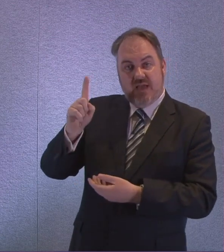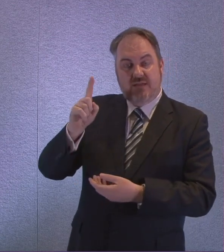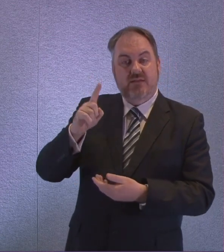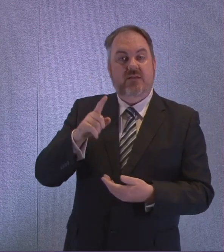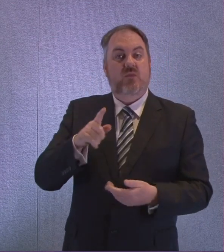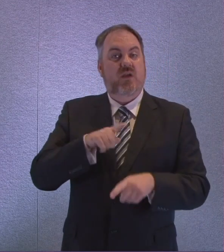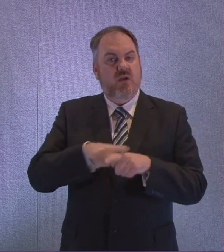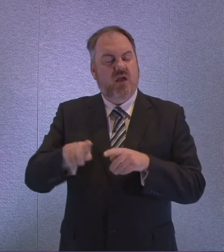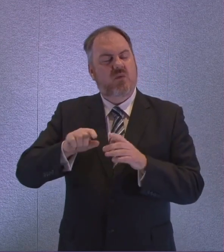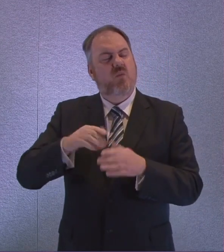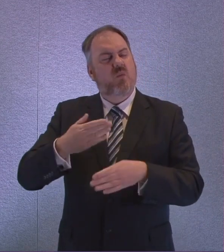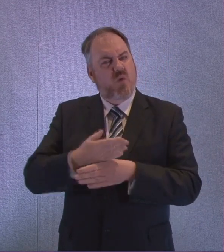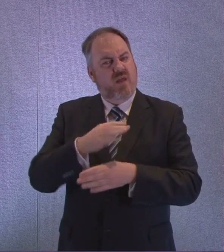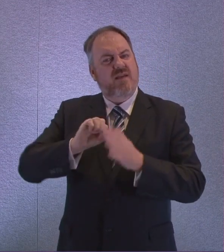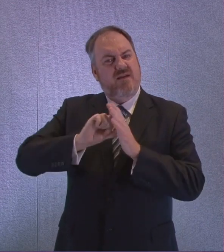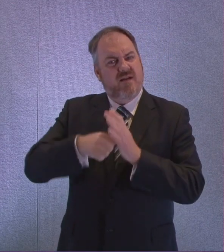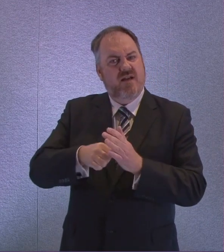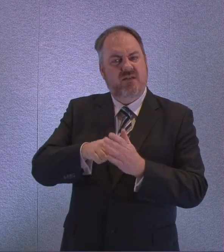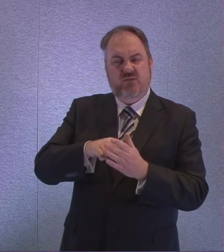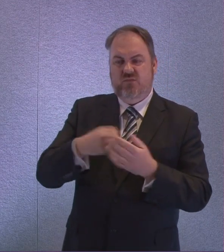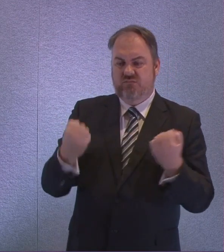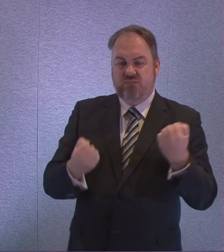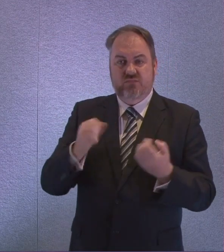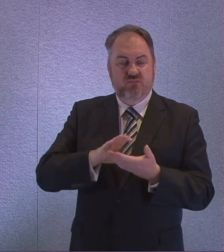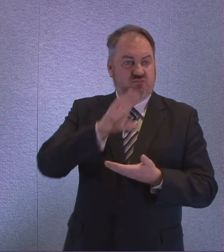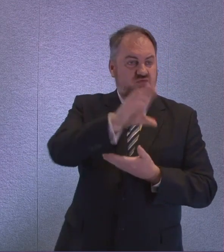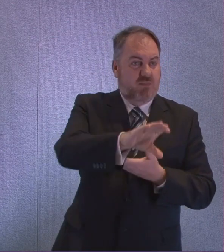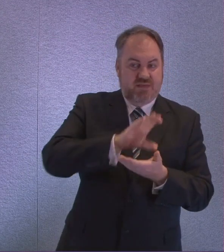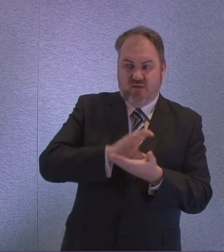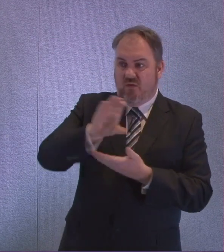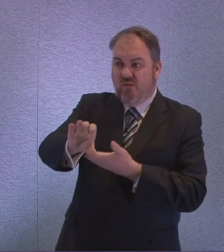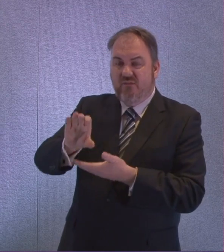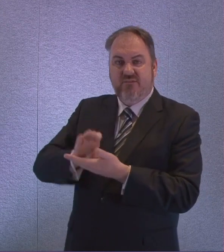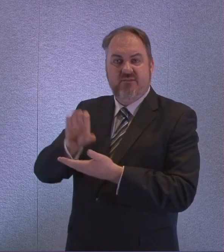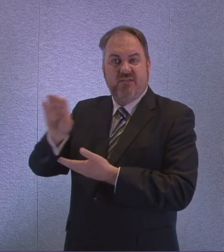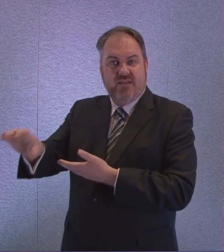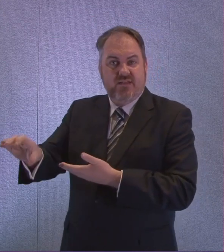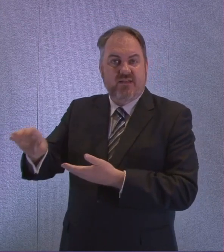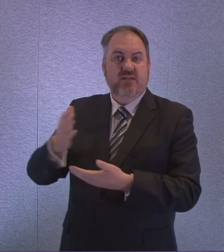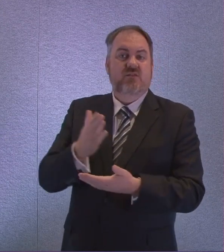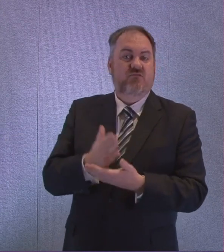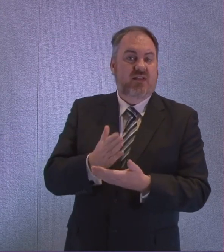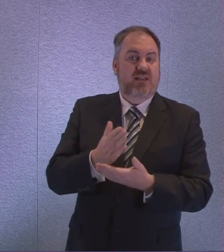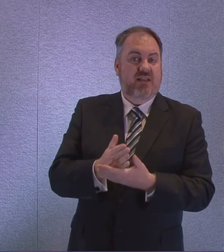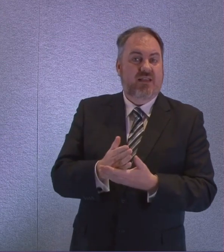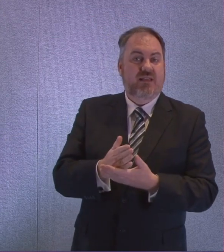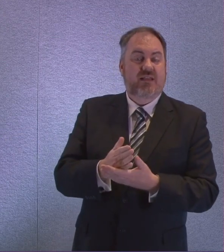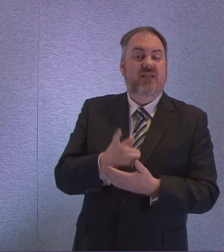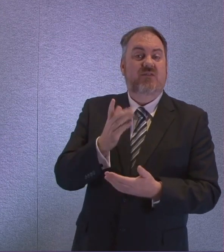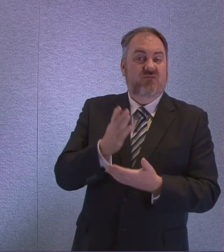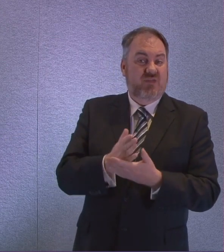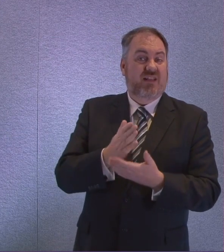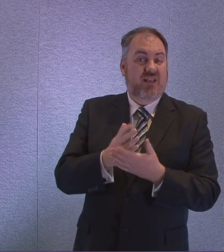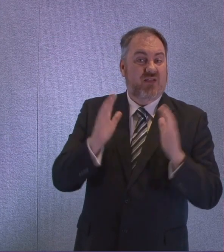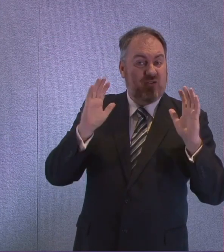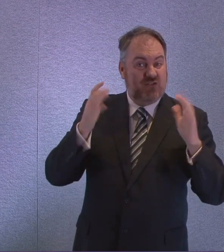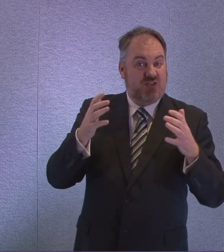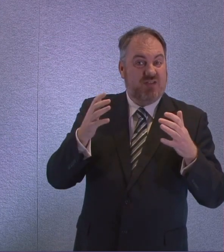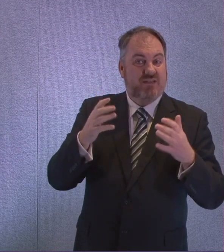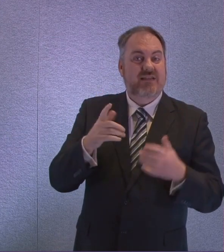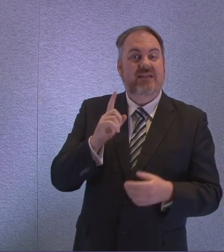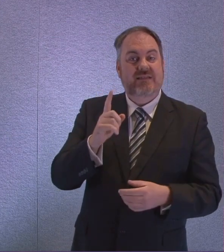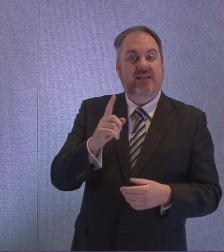distribute. Although, as I said earlier on, there are pressures globally around these supplies, so there's no complacency there. This was an issue about the